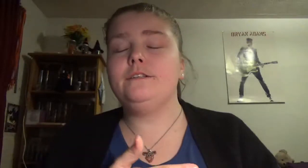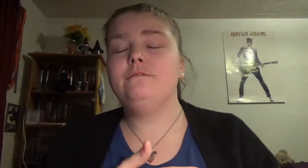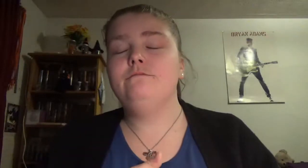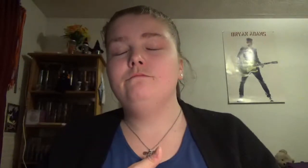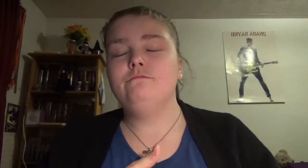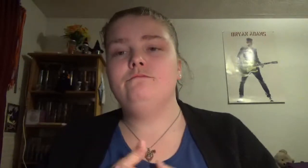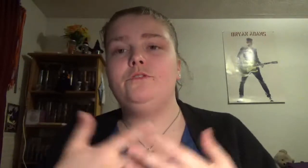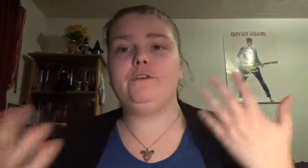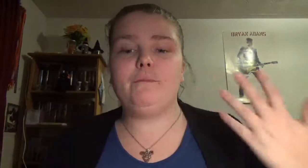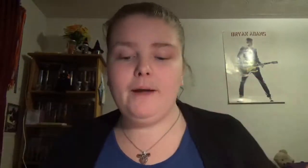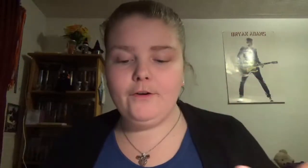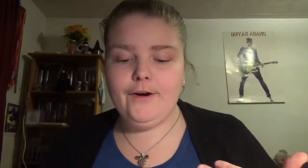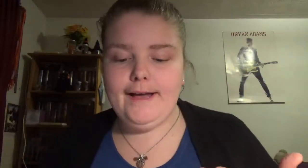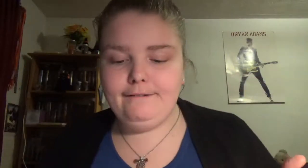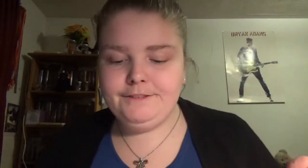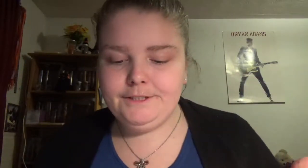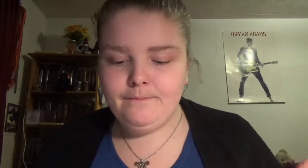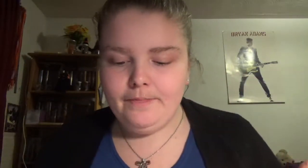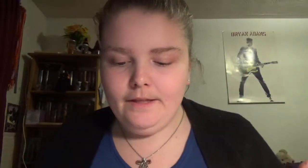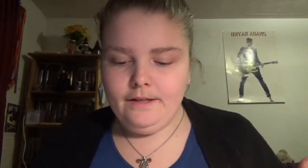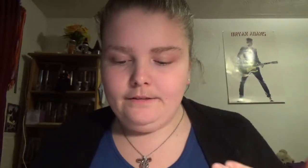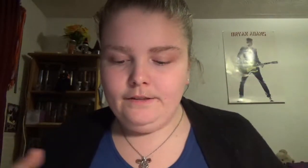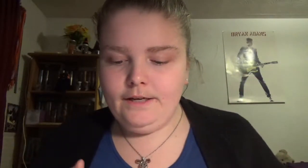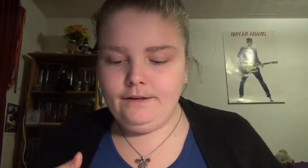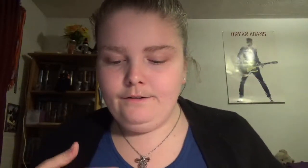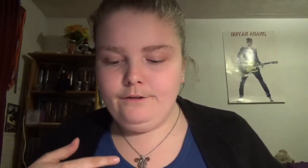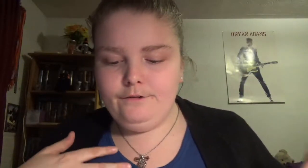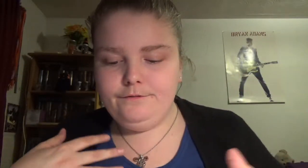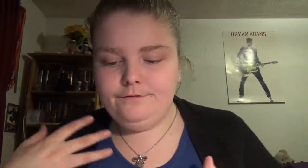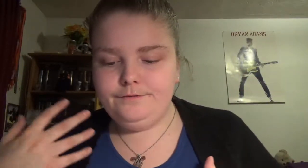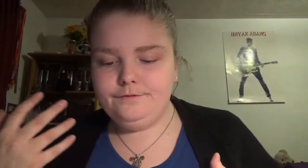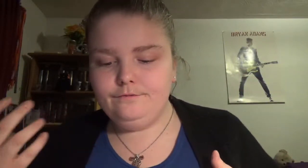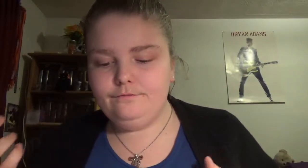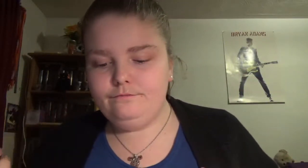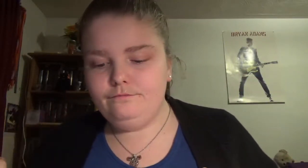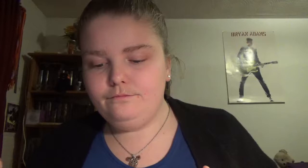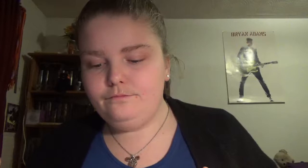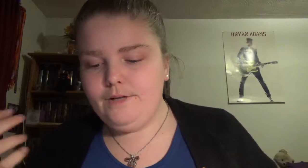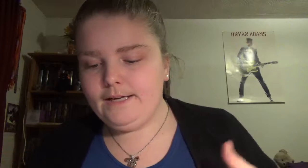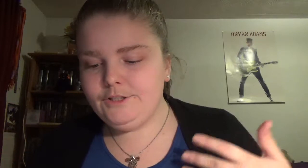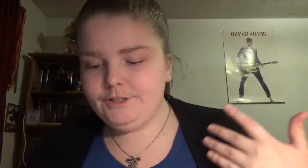different paragraphs love exercise